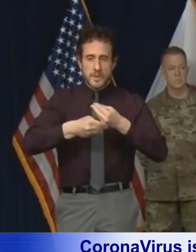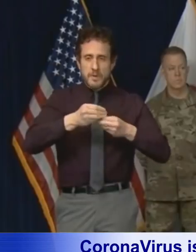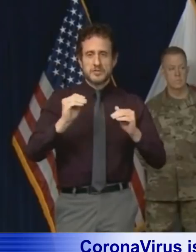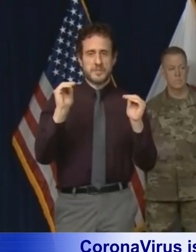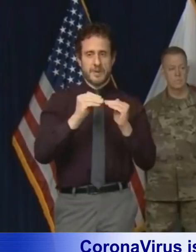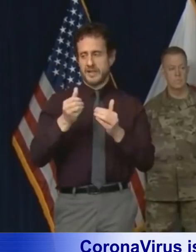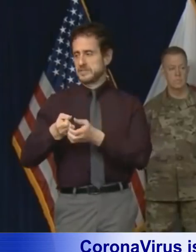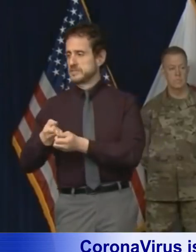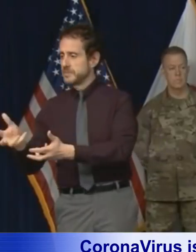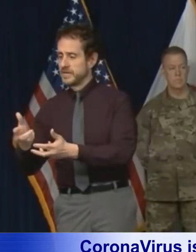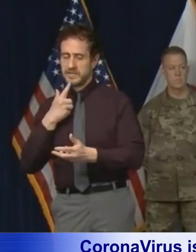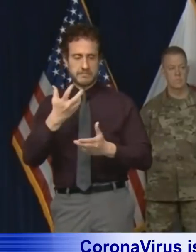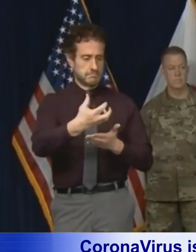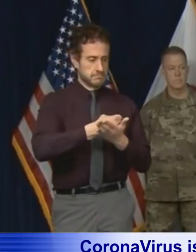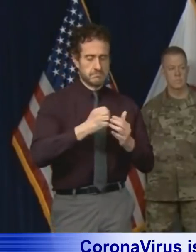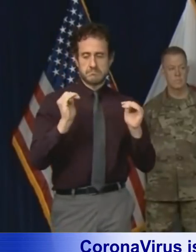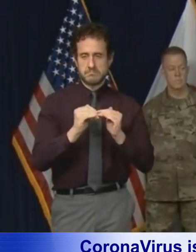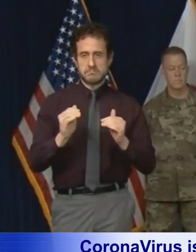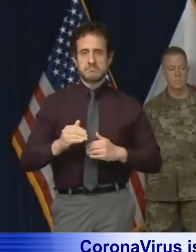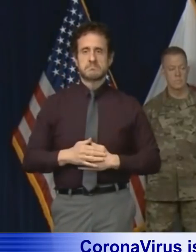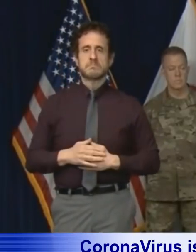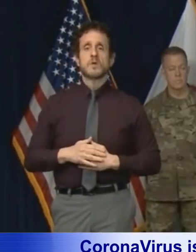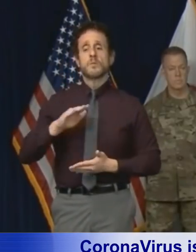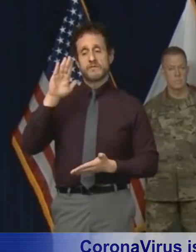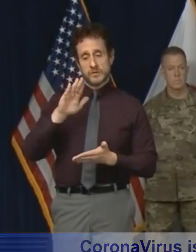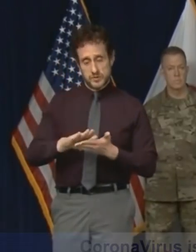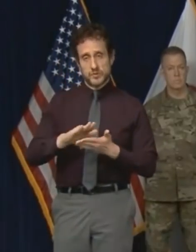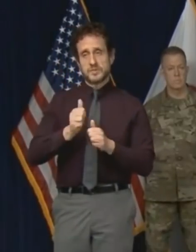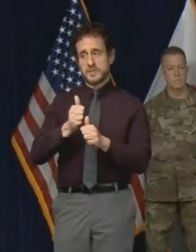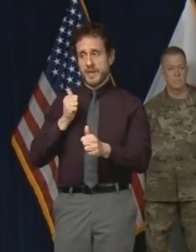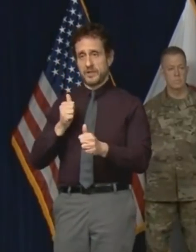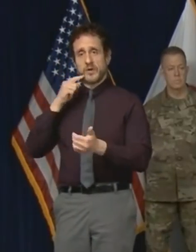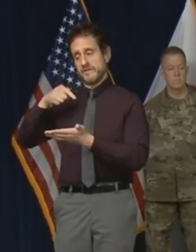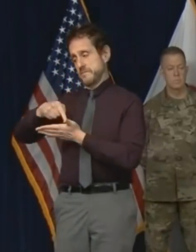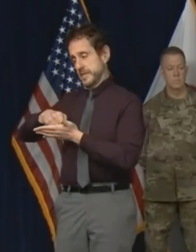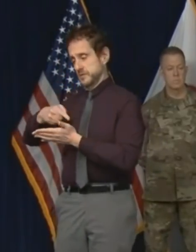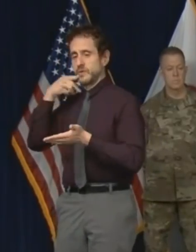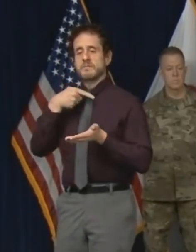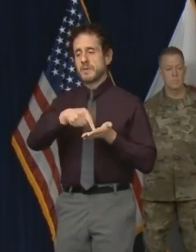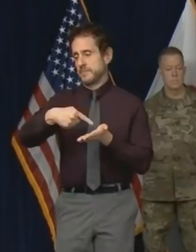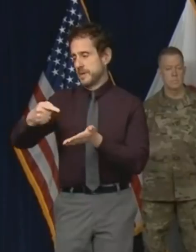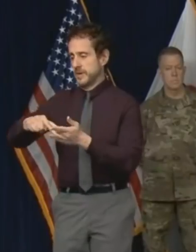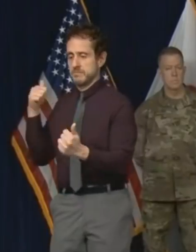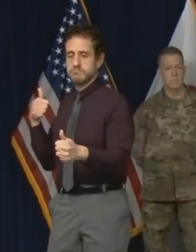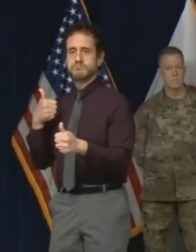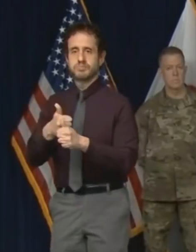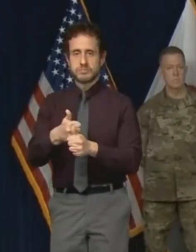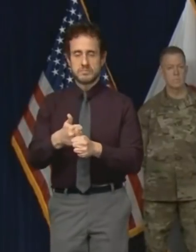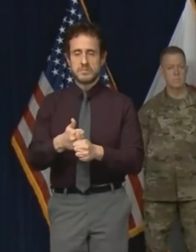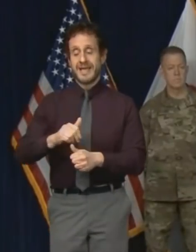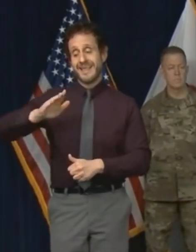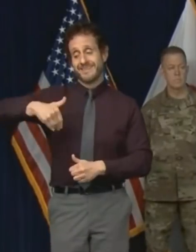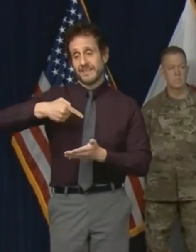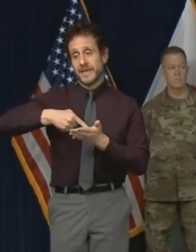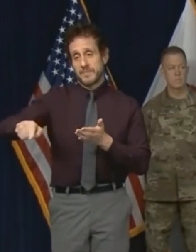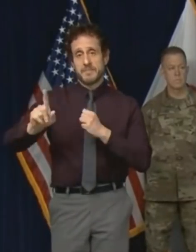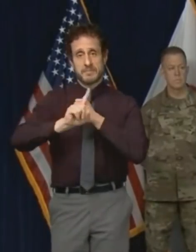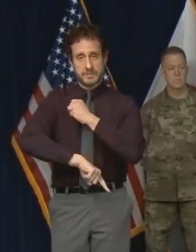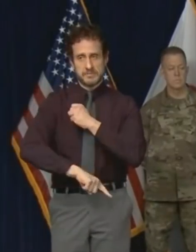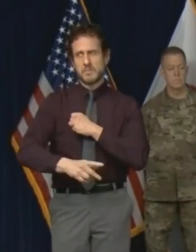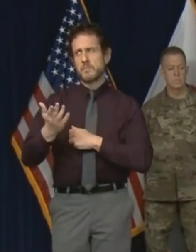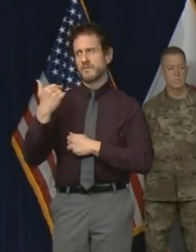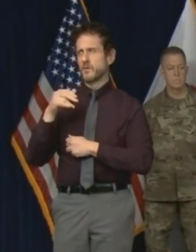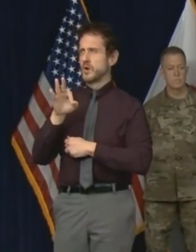by nearly a billion dollars in my first year in office and reducing our late payment penalties from the 950